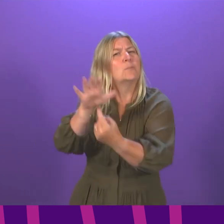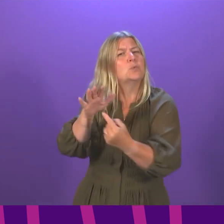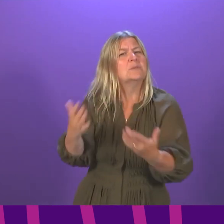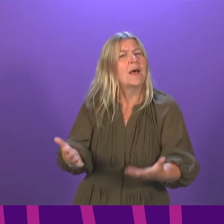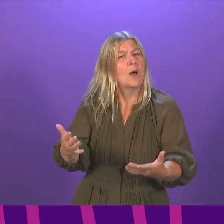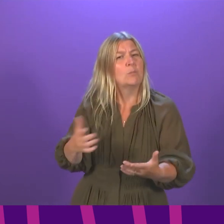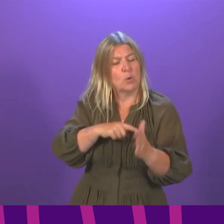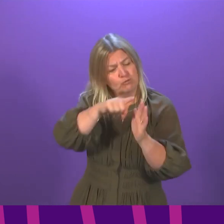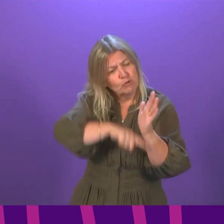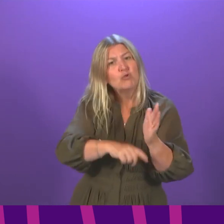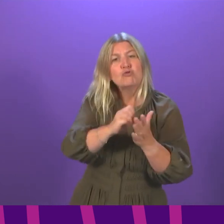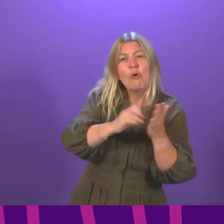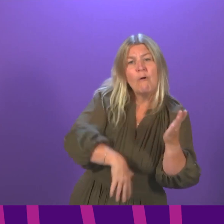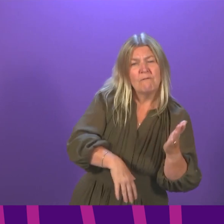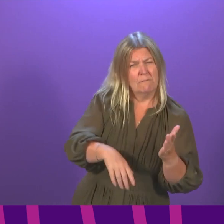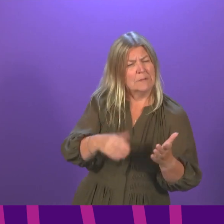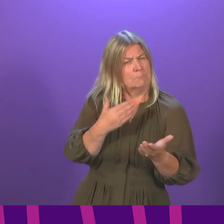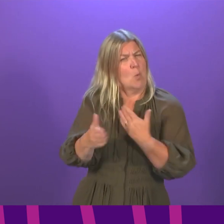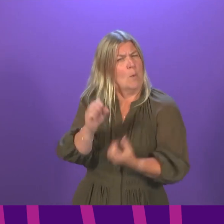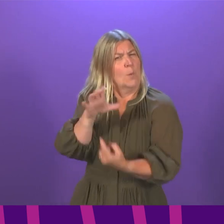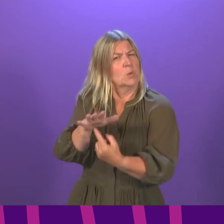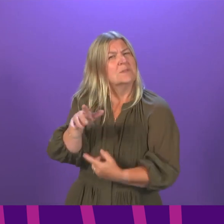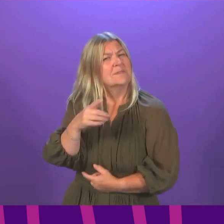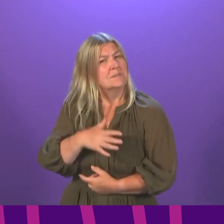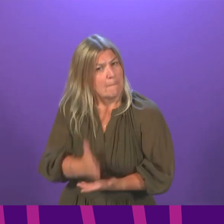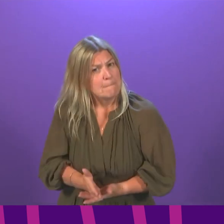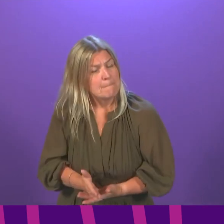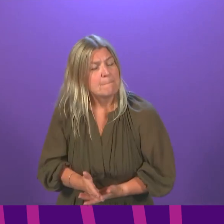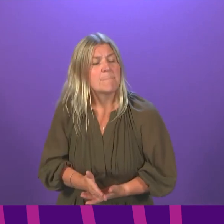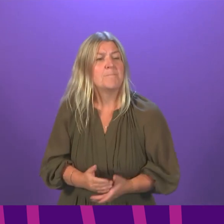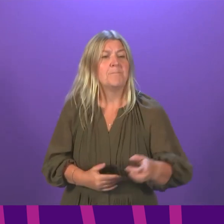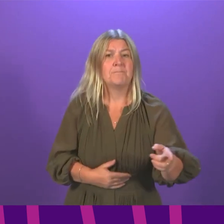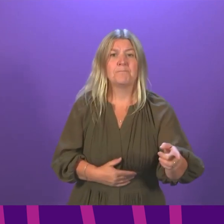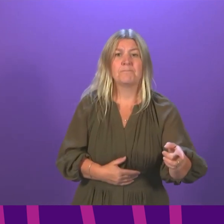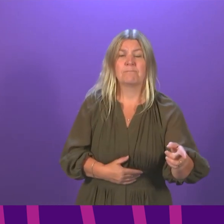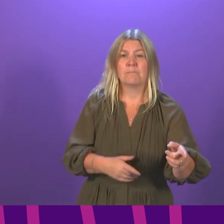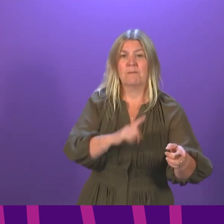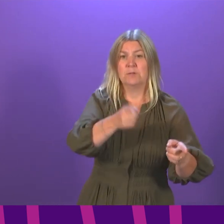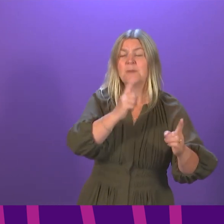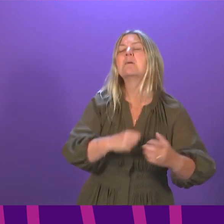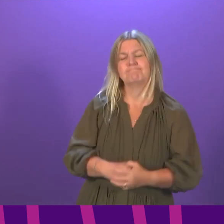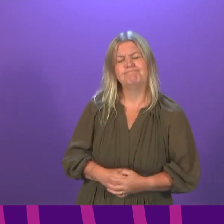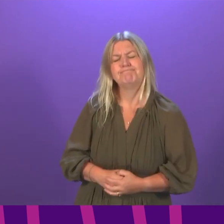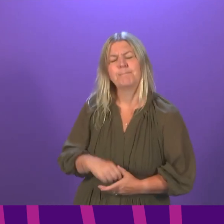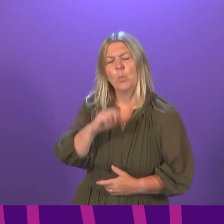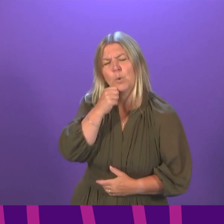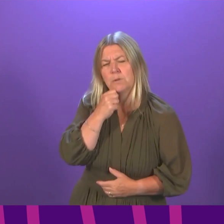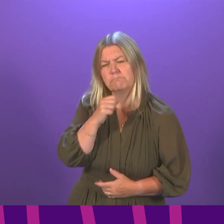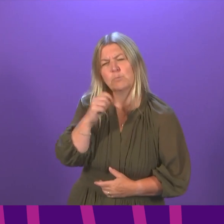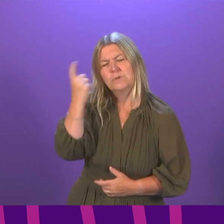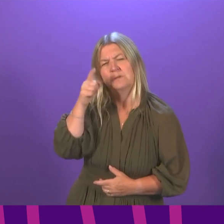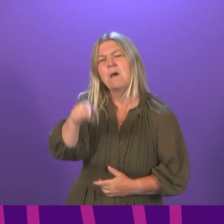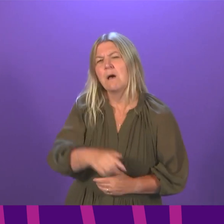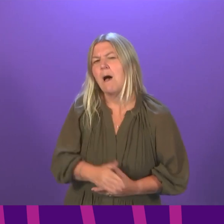restrictions are lifted? The Prime Minister. Yes, indeed, we will give consideration to doing that. think that is